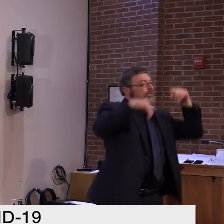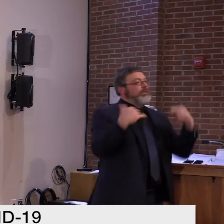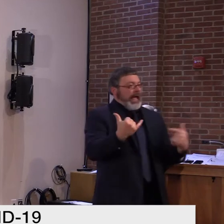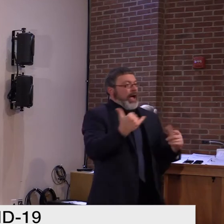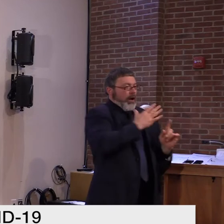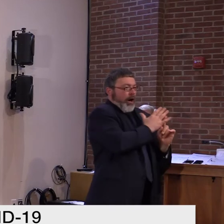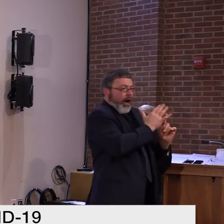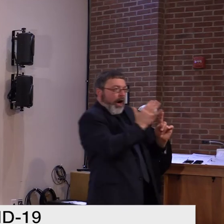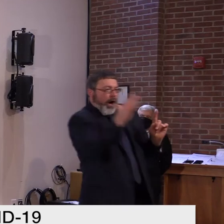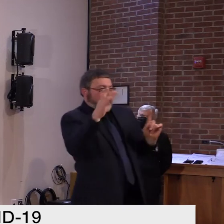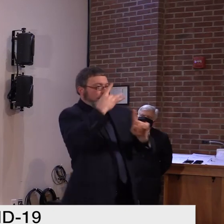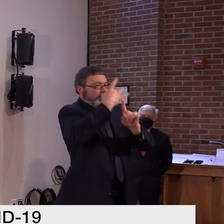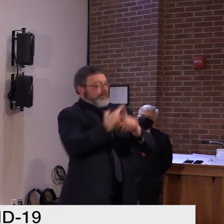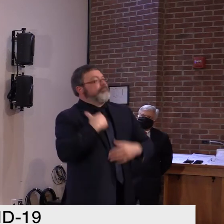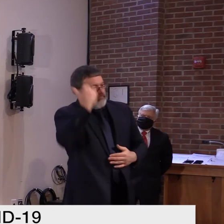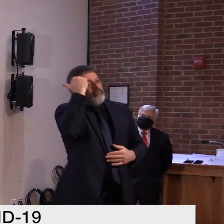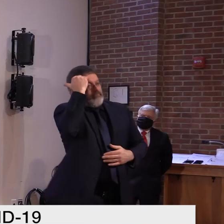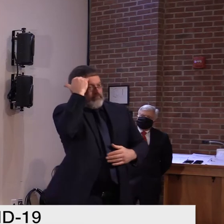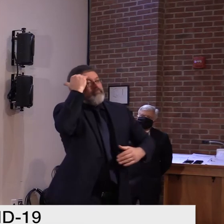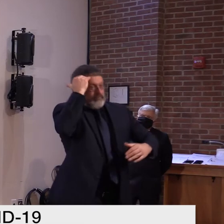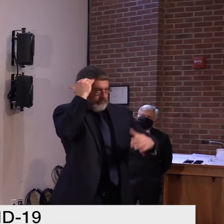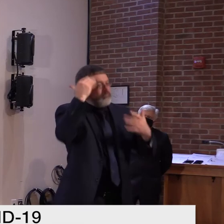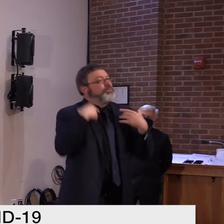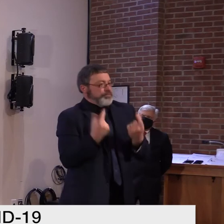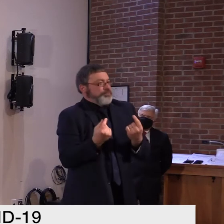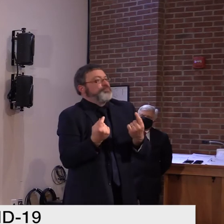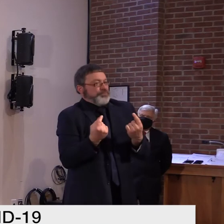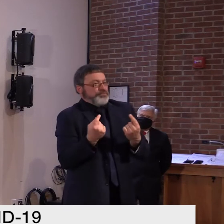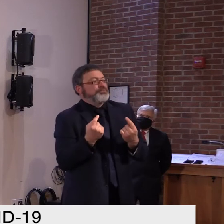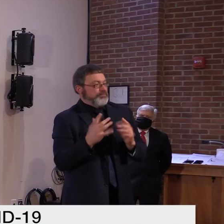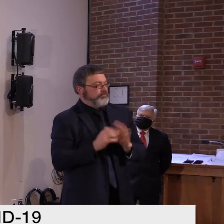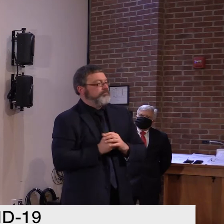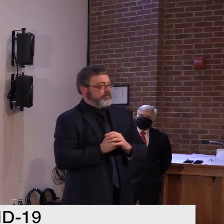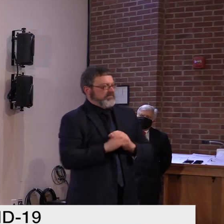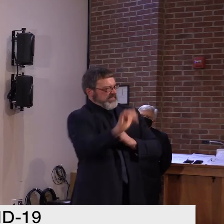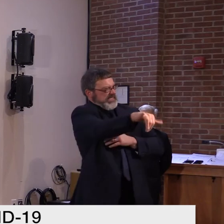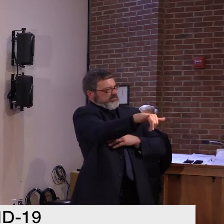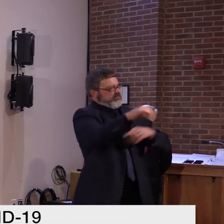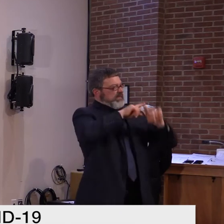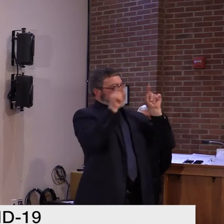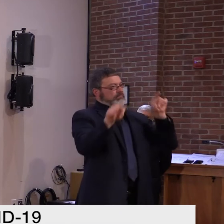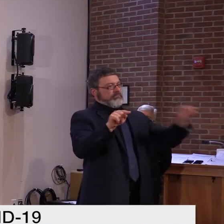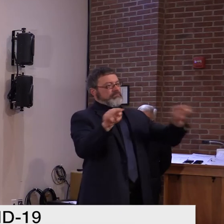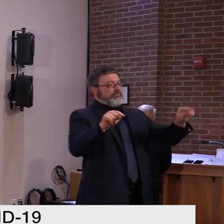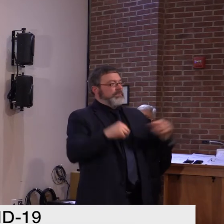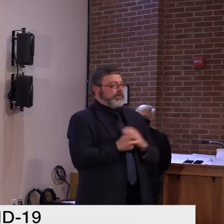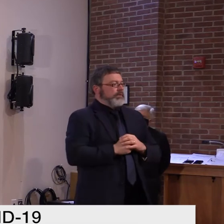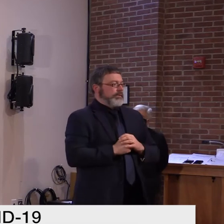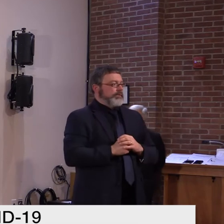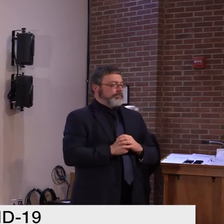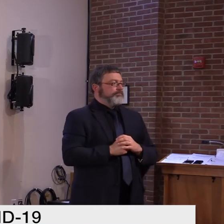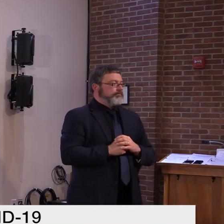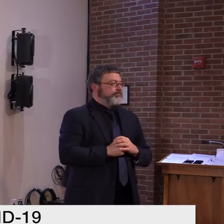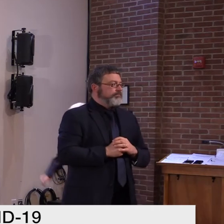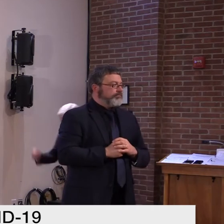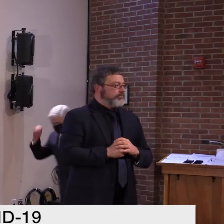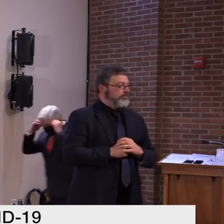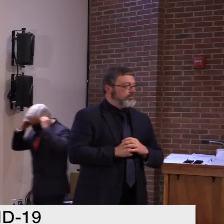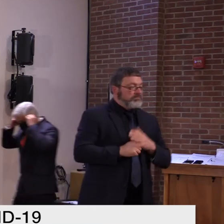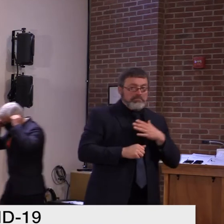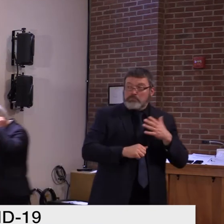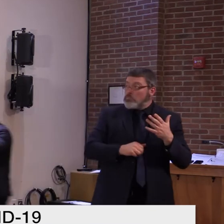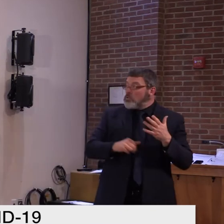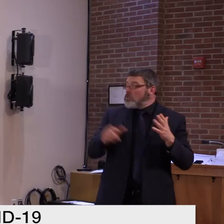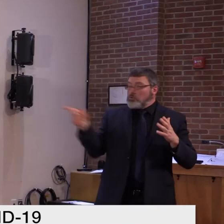grows exponentially in the population. So do have any other things to add?